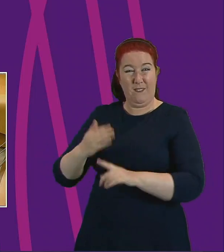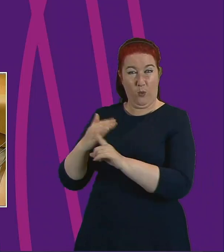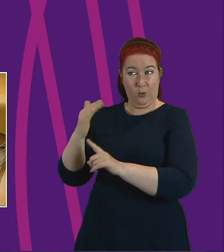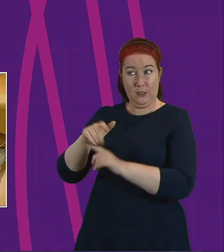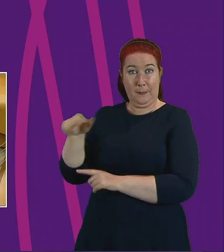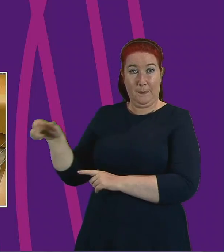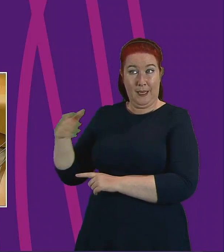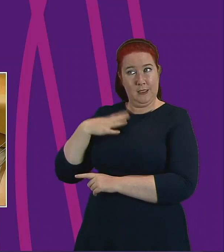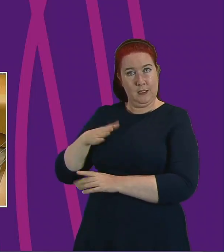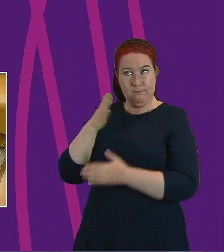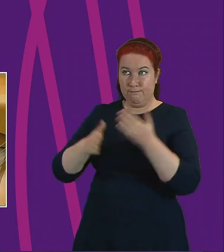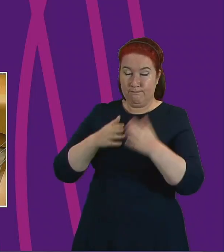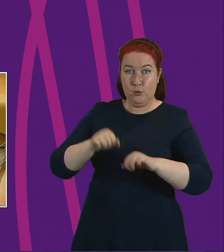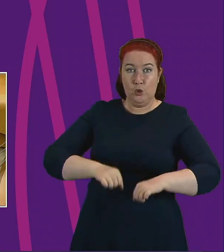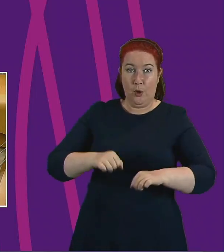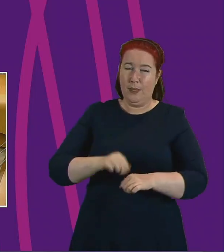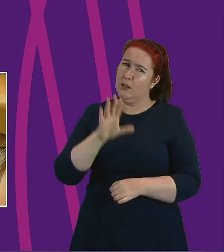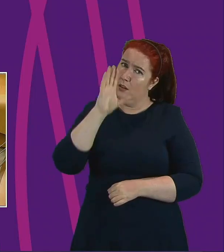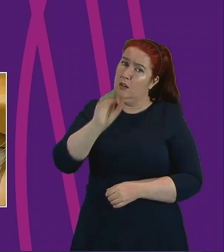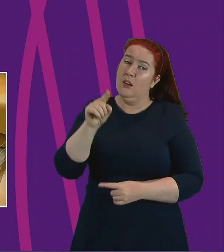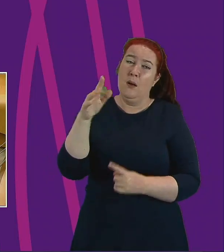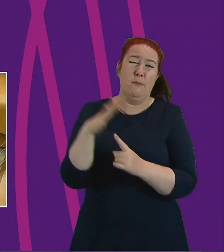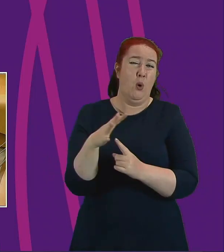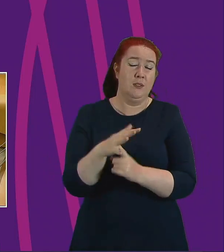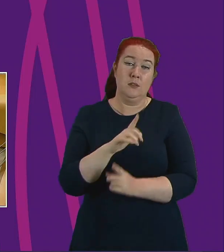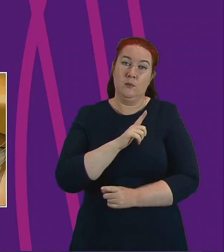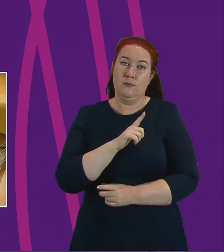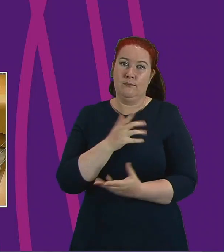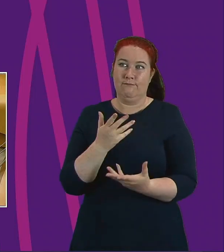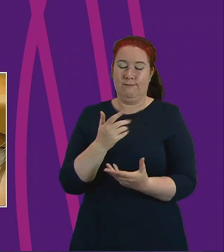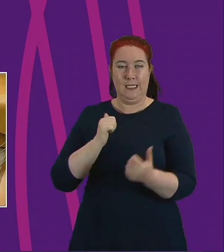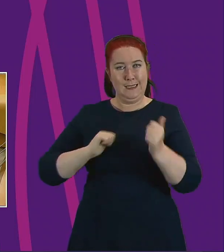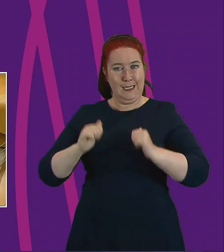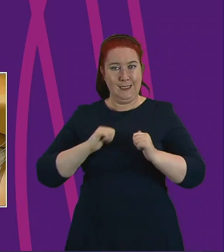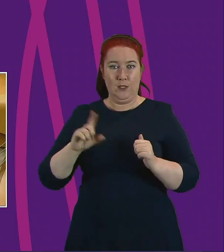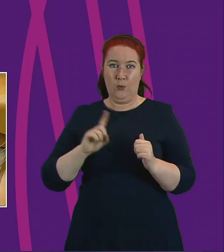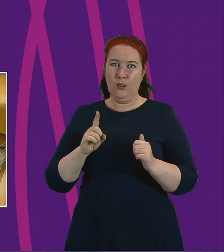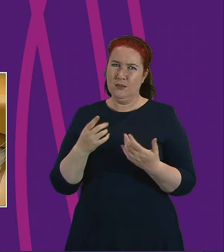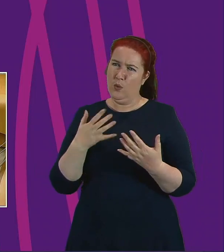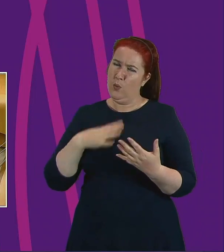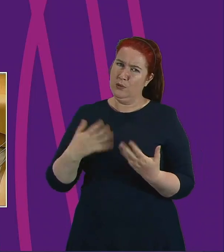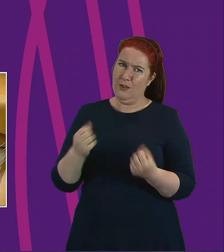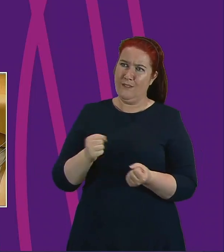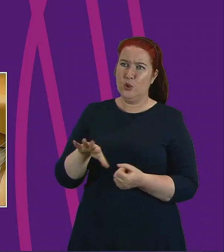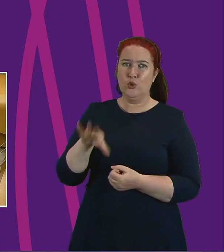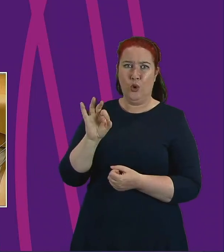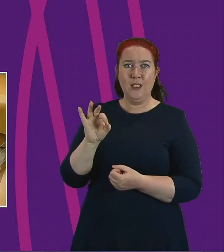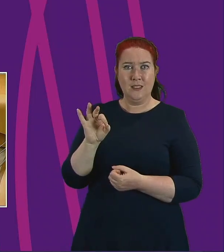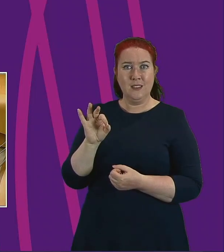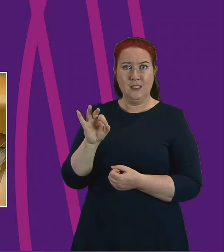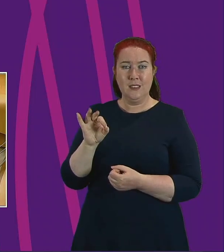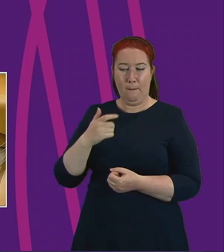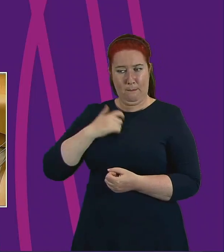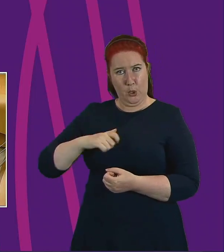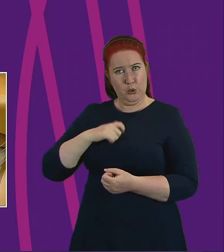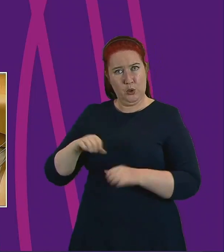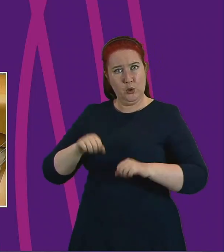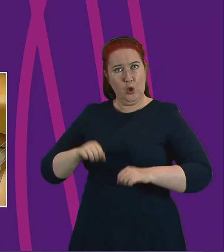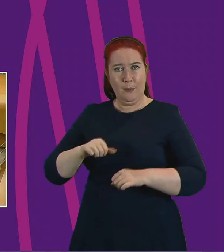I think that's really important because some of what comes with dignity is actually having choice and it being a personal shopping